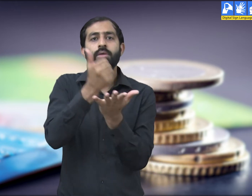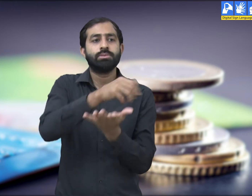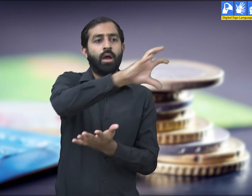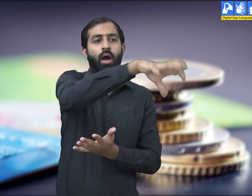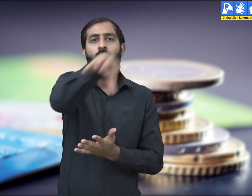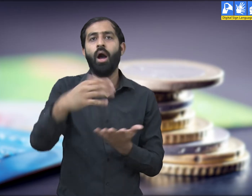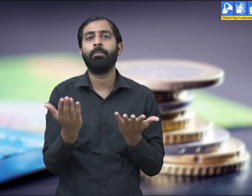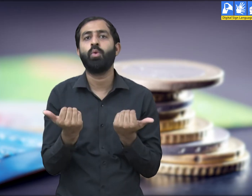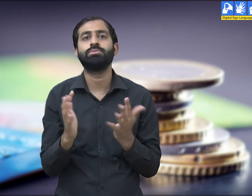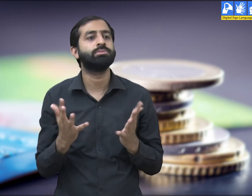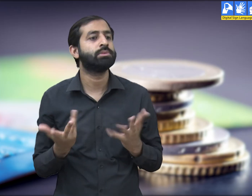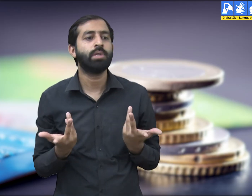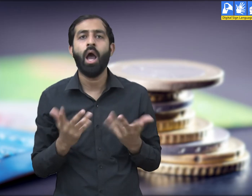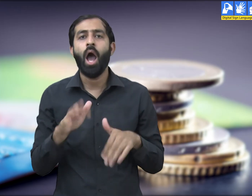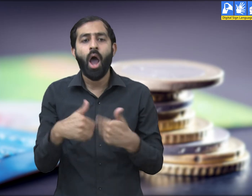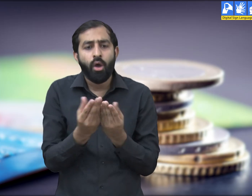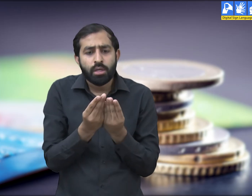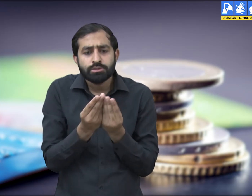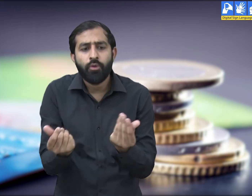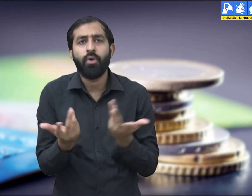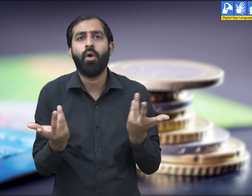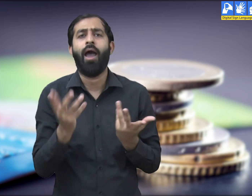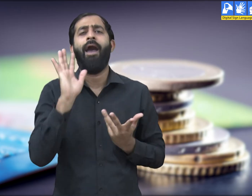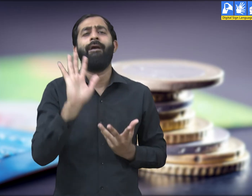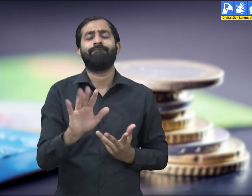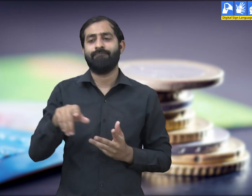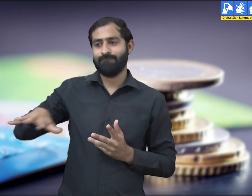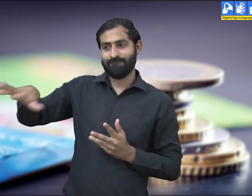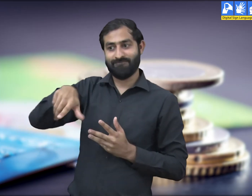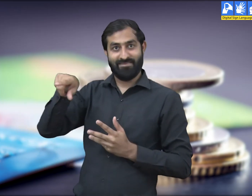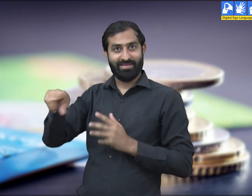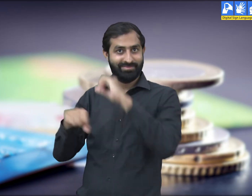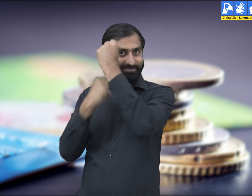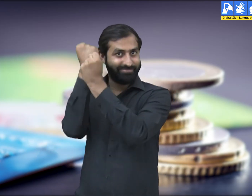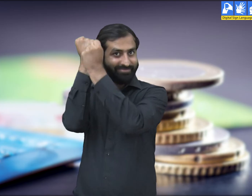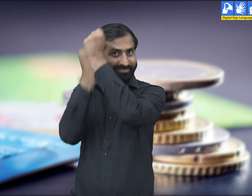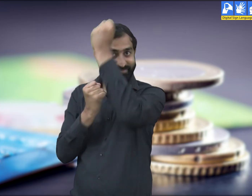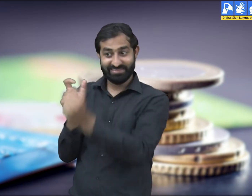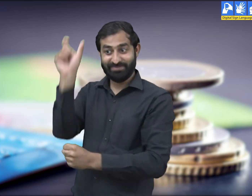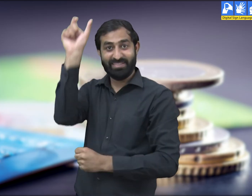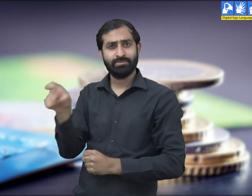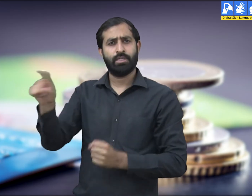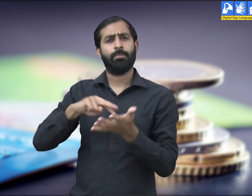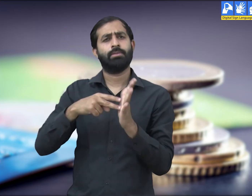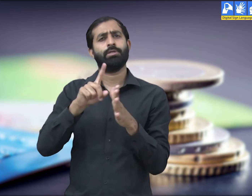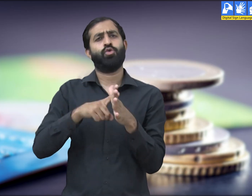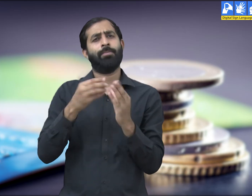They too take loans however not from banks as there are no banks in these areas. So the